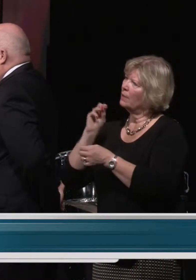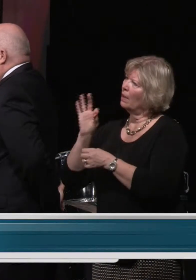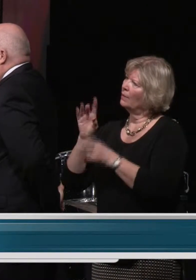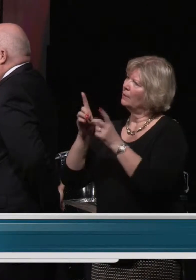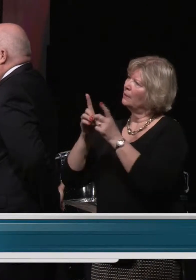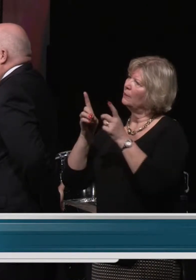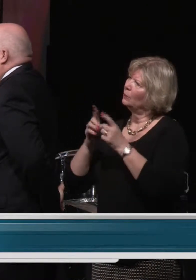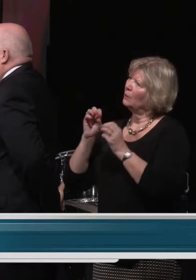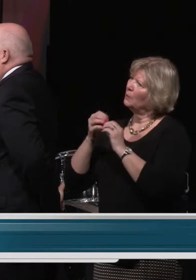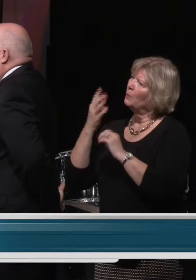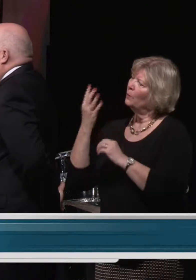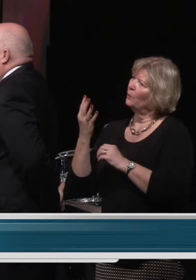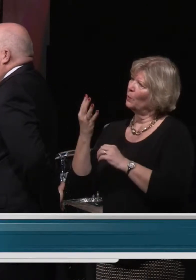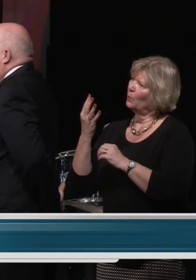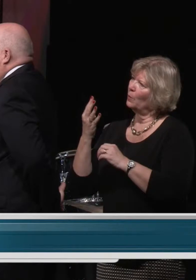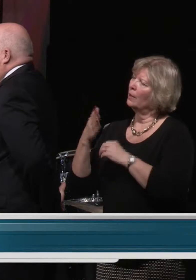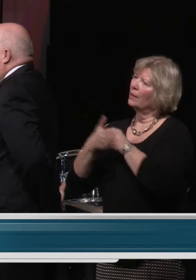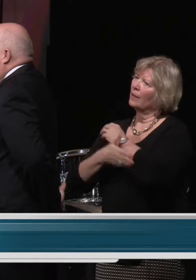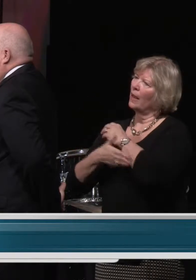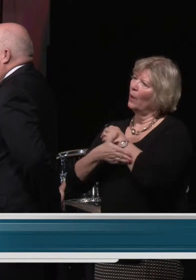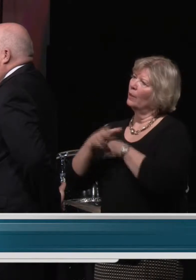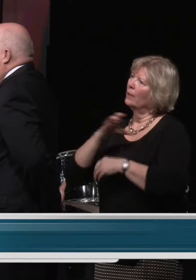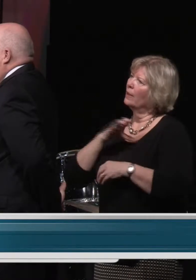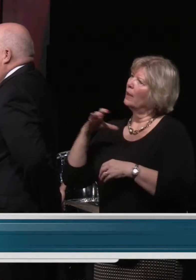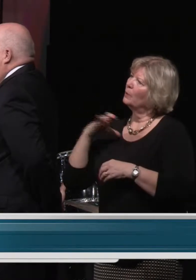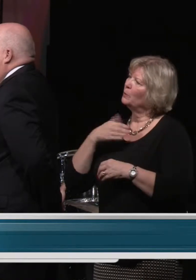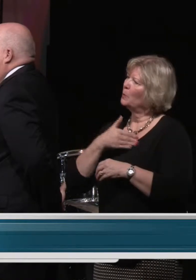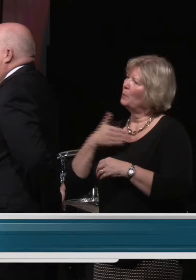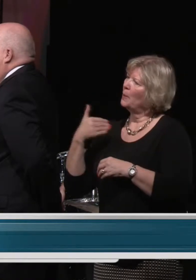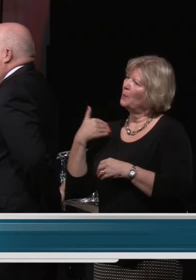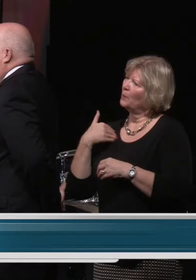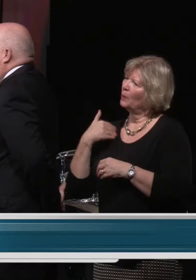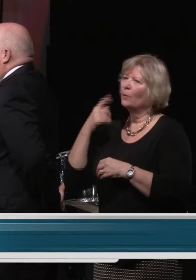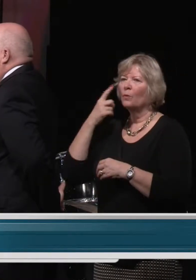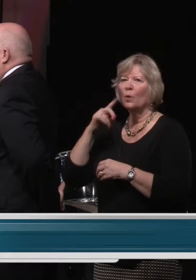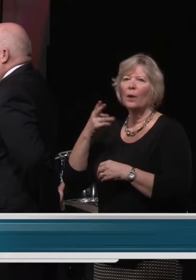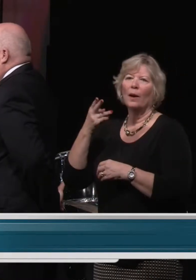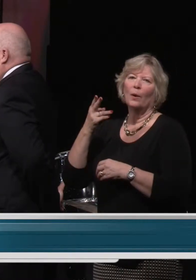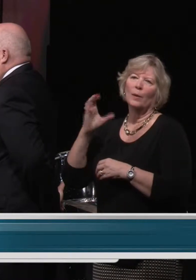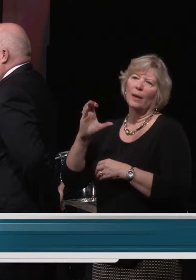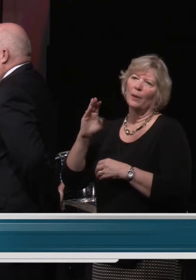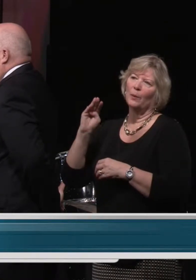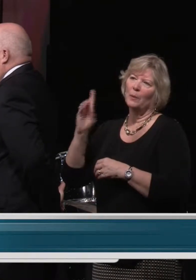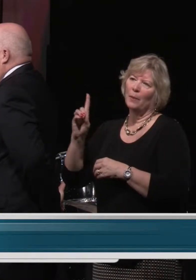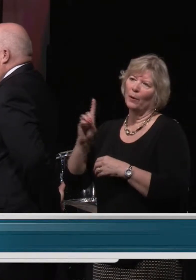4 County Councilmember for Howard County,